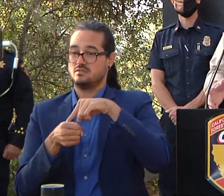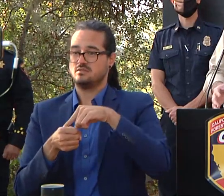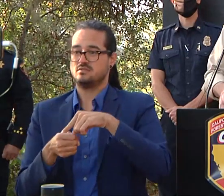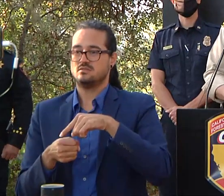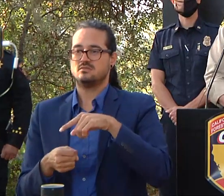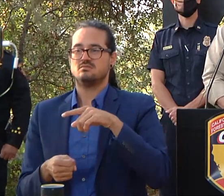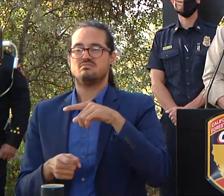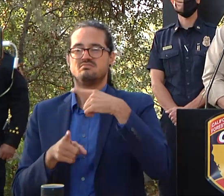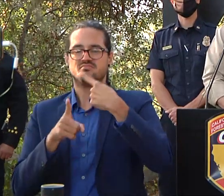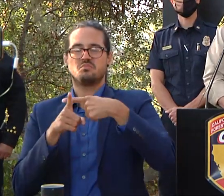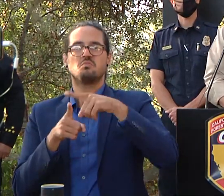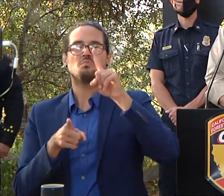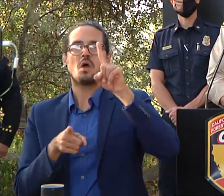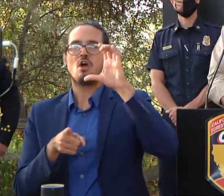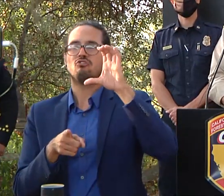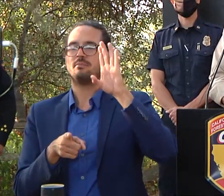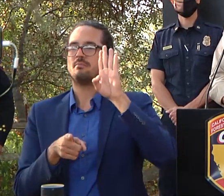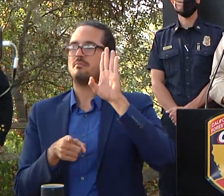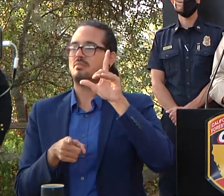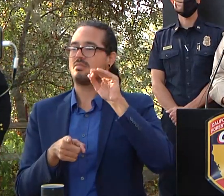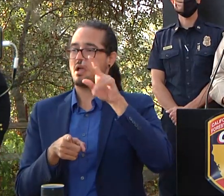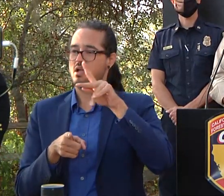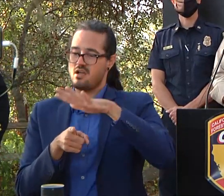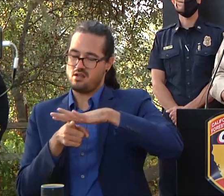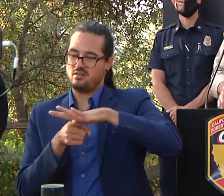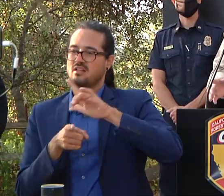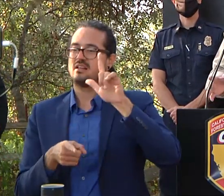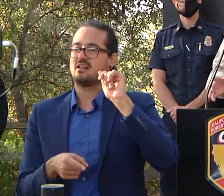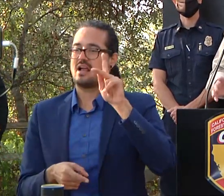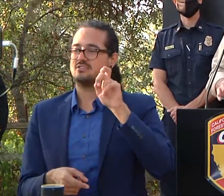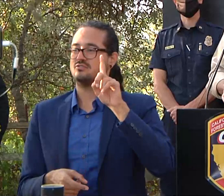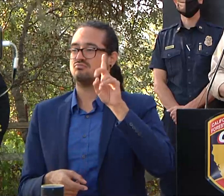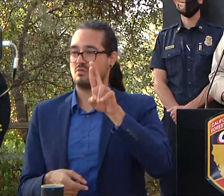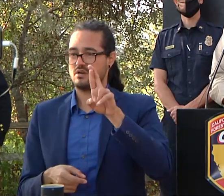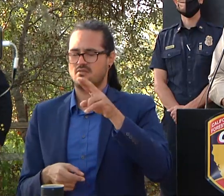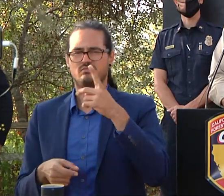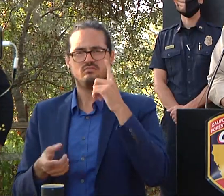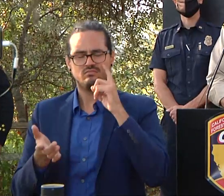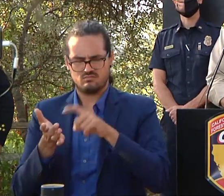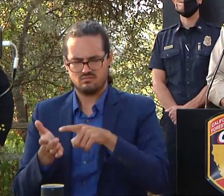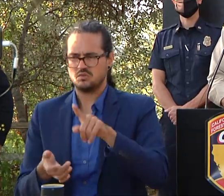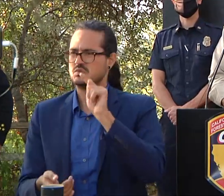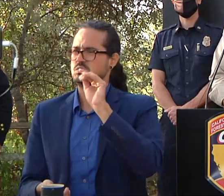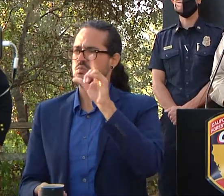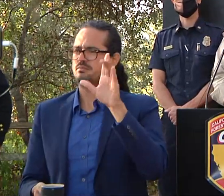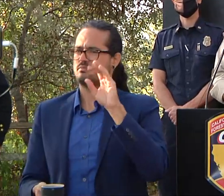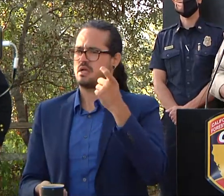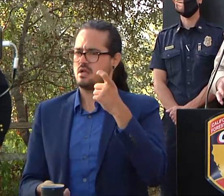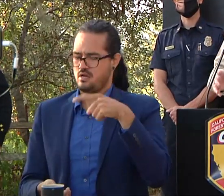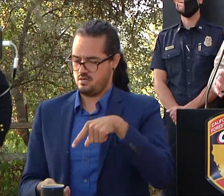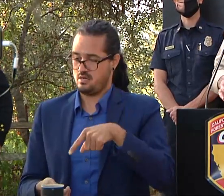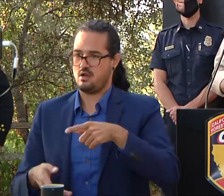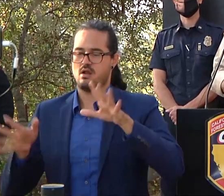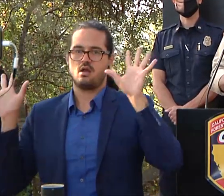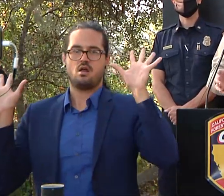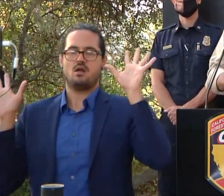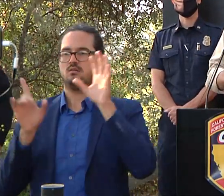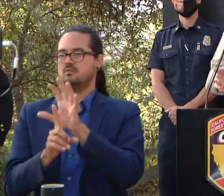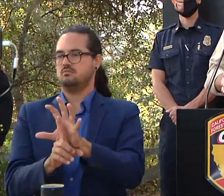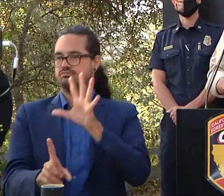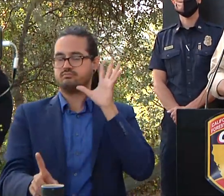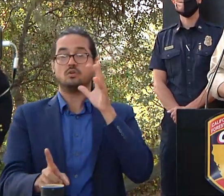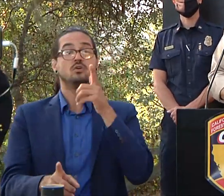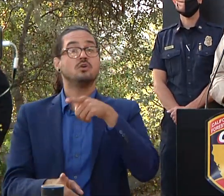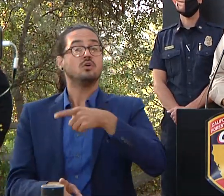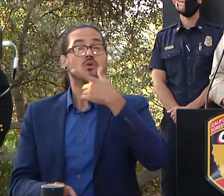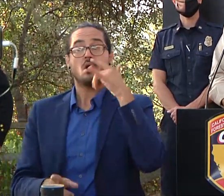there was an open toolbox and some firefighters noticed what appeared to be an explosive device it looked like a pipe bomb there was also some some other